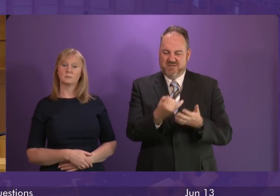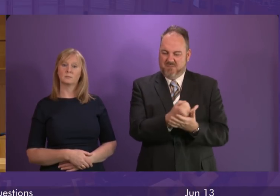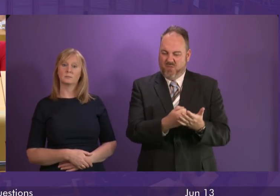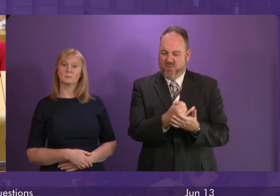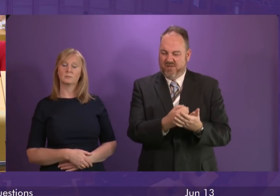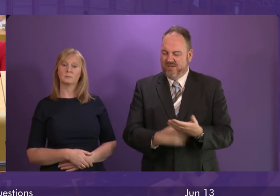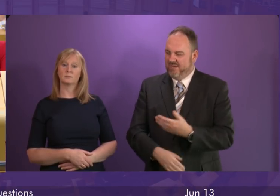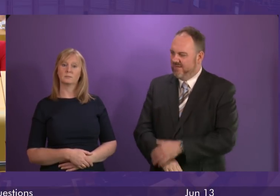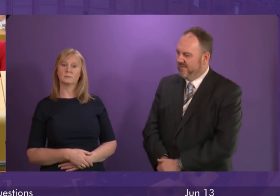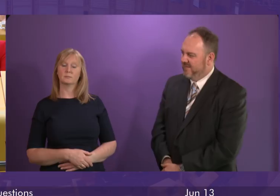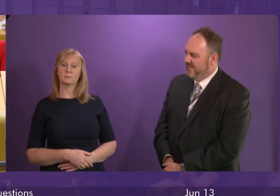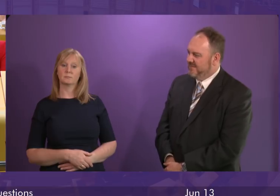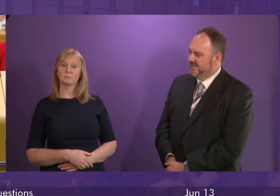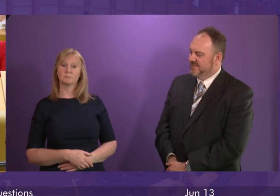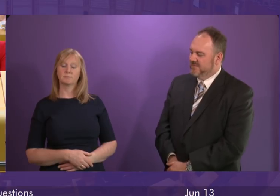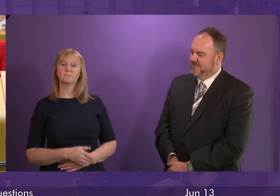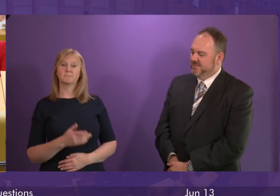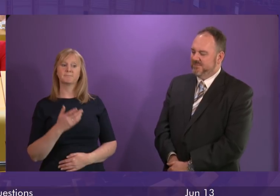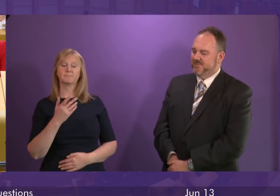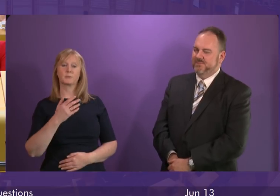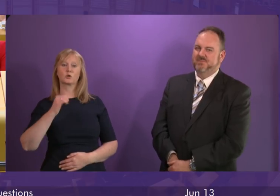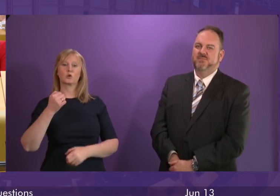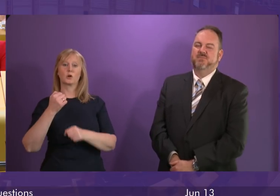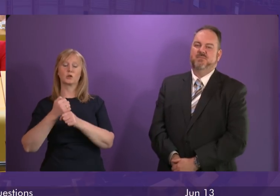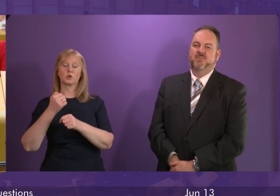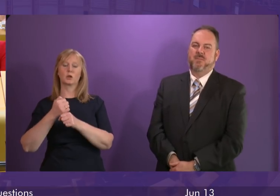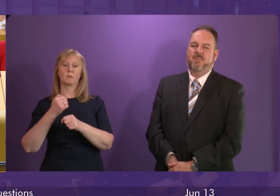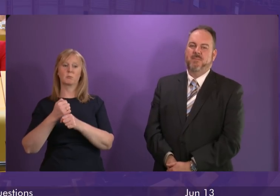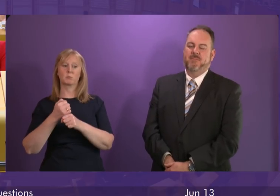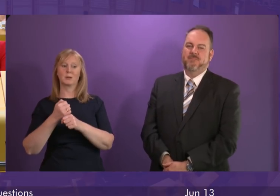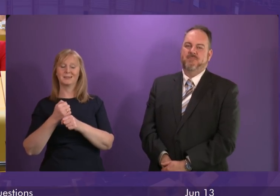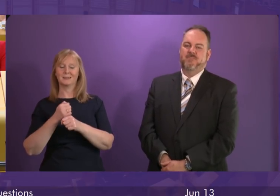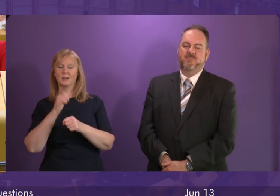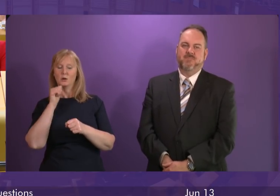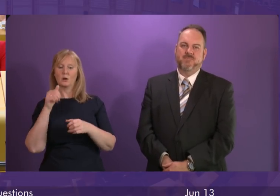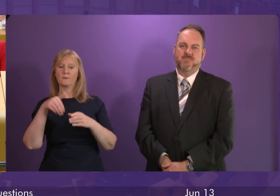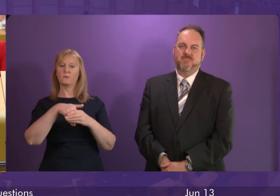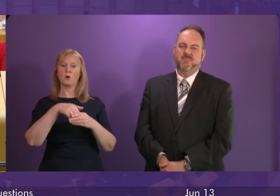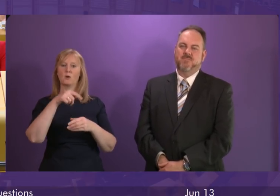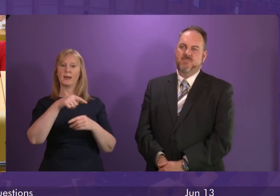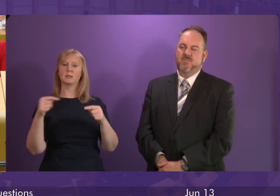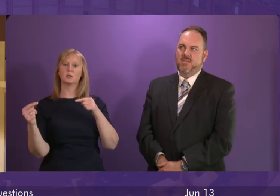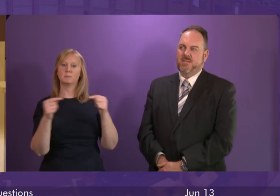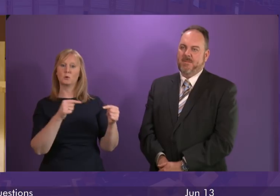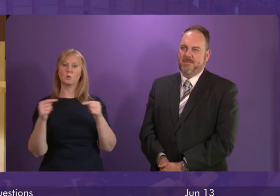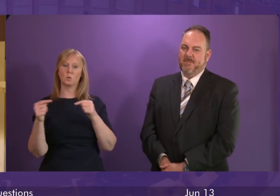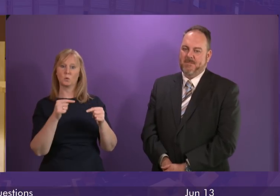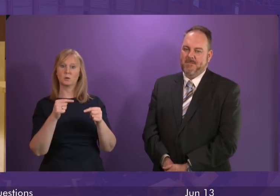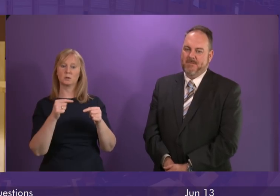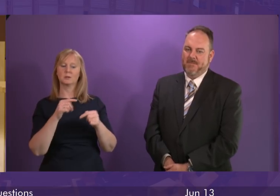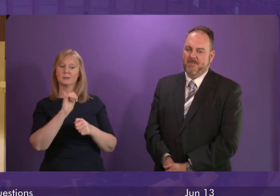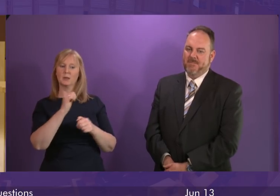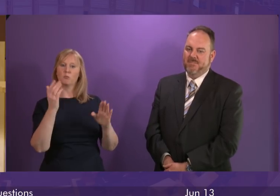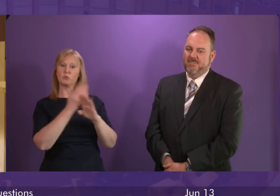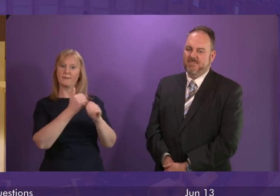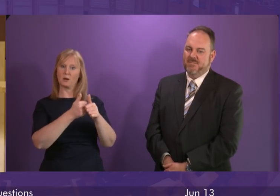this way? First Minister. The Scottish Government is not a party to this dispute. AGS Airports is a private